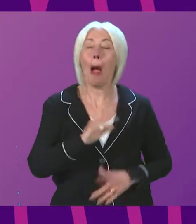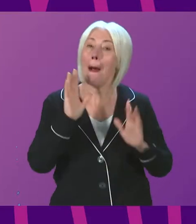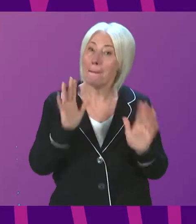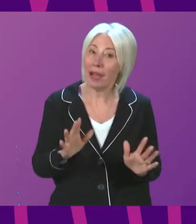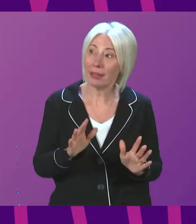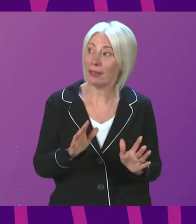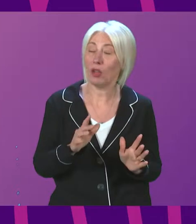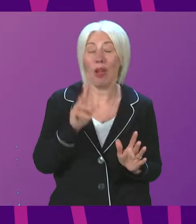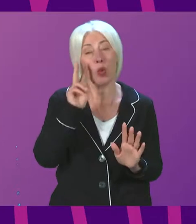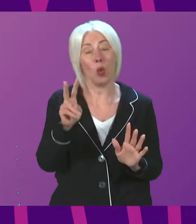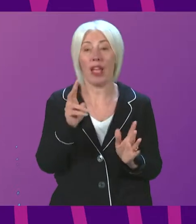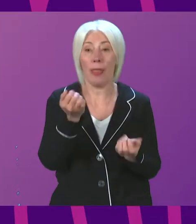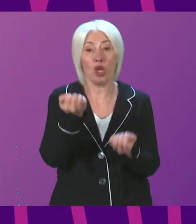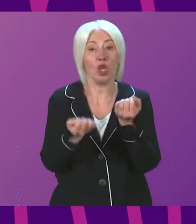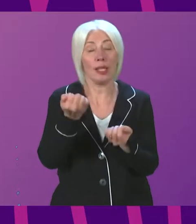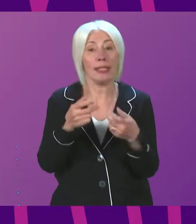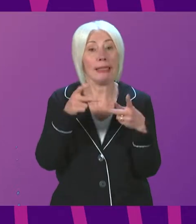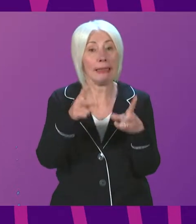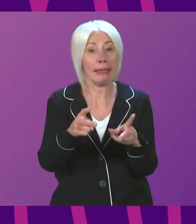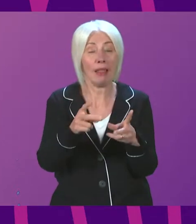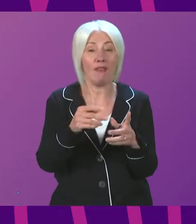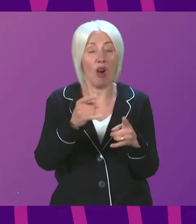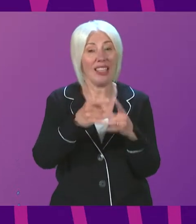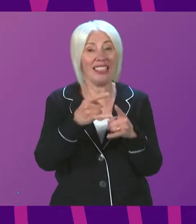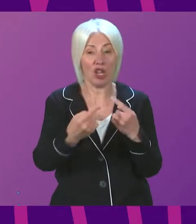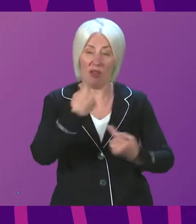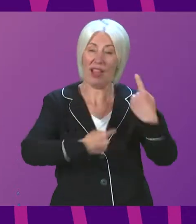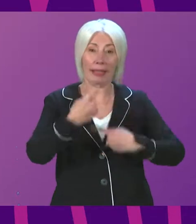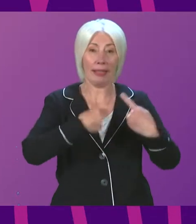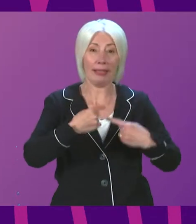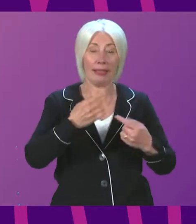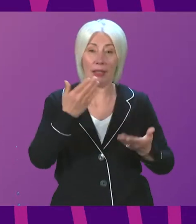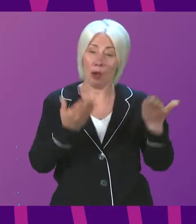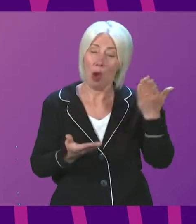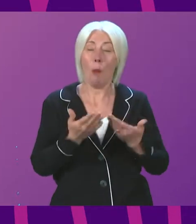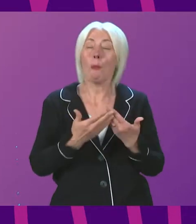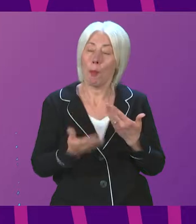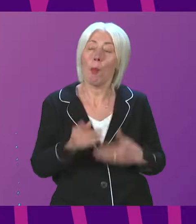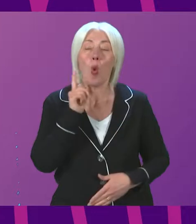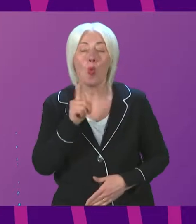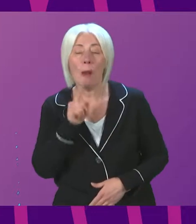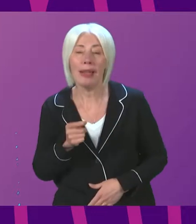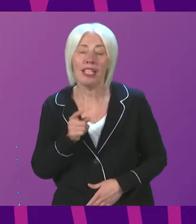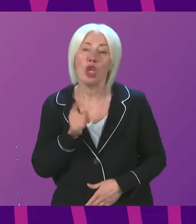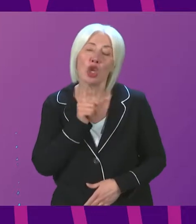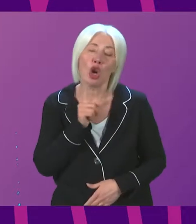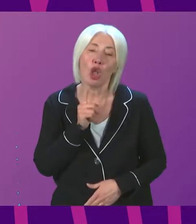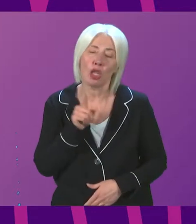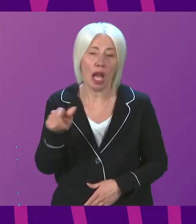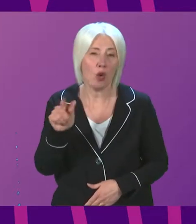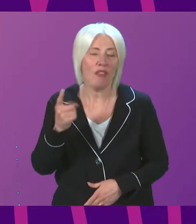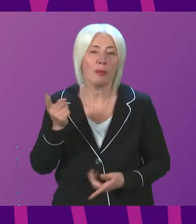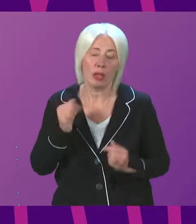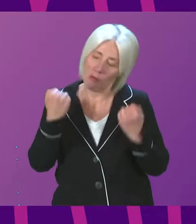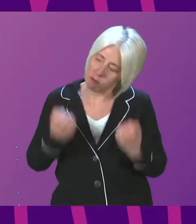of the justice system for victims of sexual violence which disproportionately affects women and girls and I know the First Minister is very strong on this